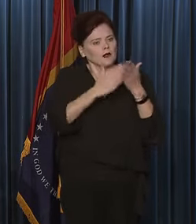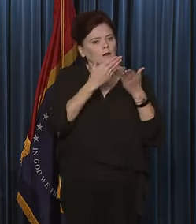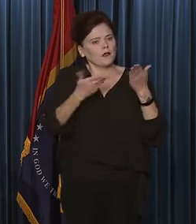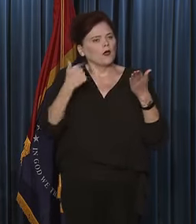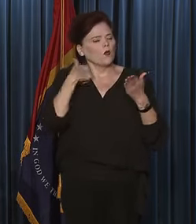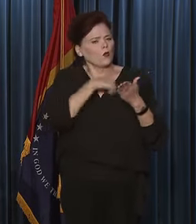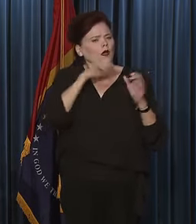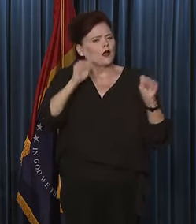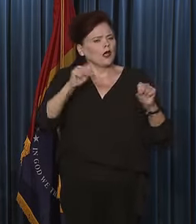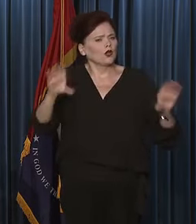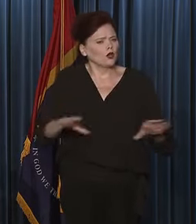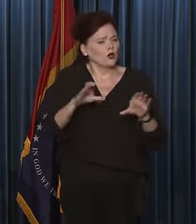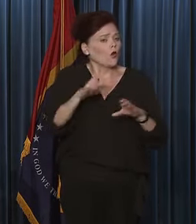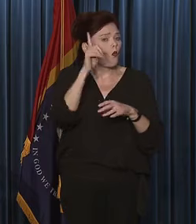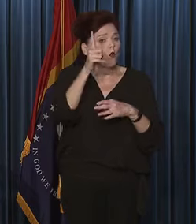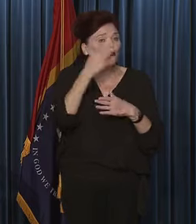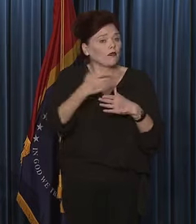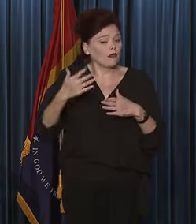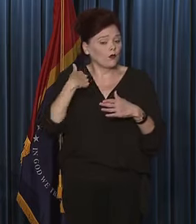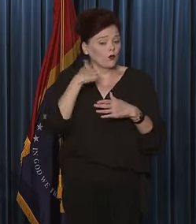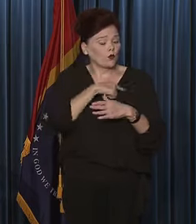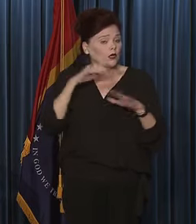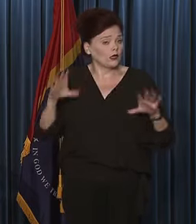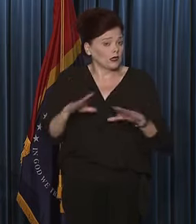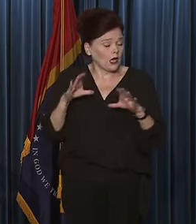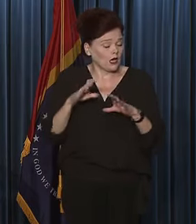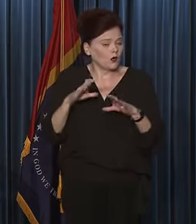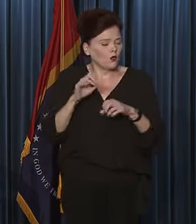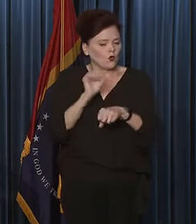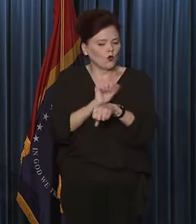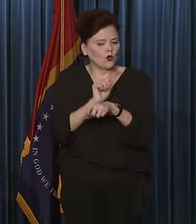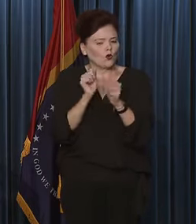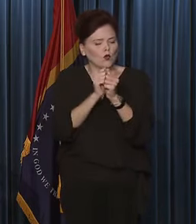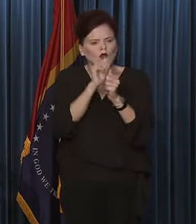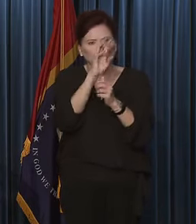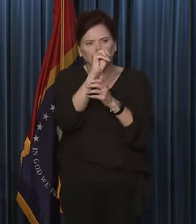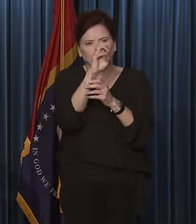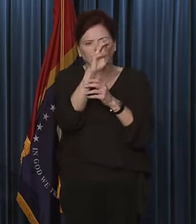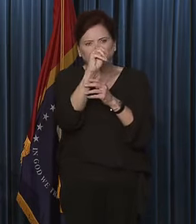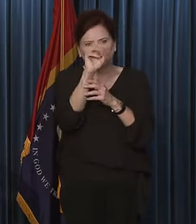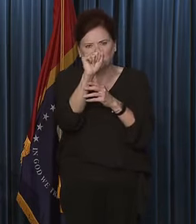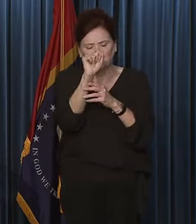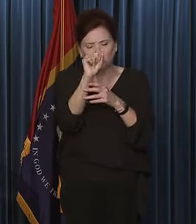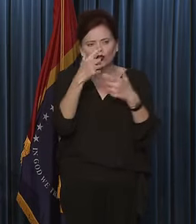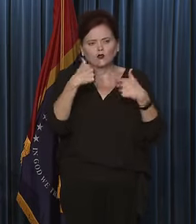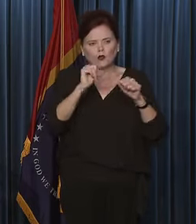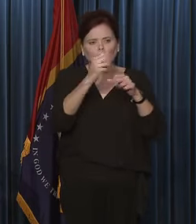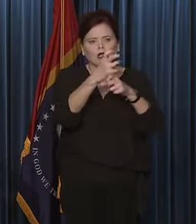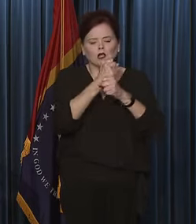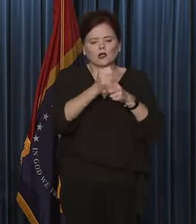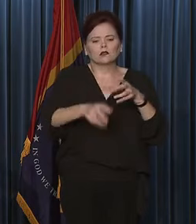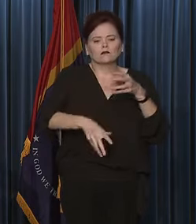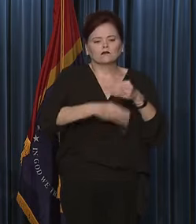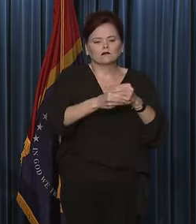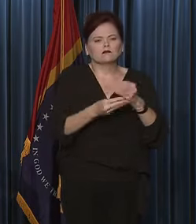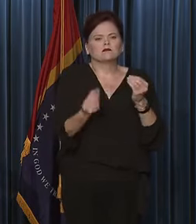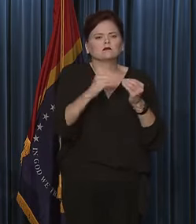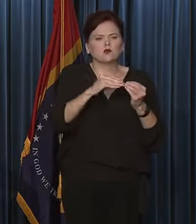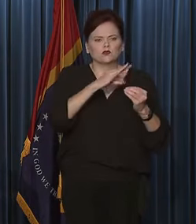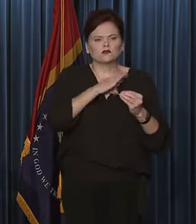can do. I think, you know, one of the things that we've done is, is working with MIMA to, to try to get additional staff.